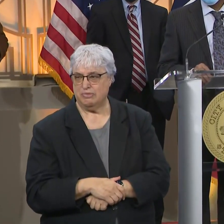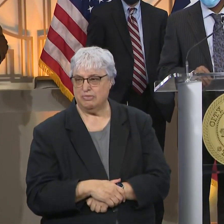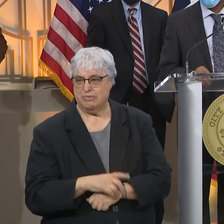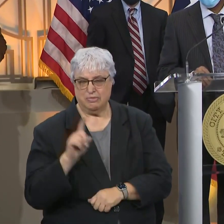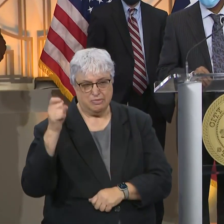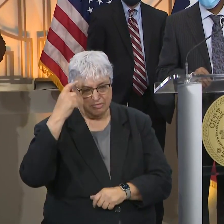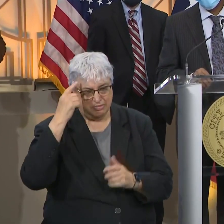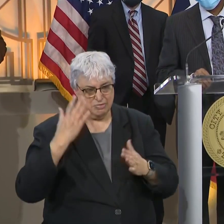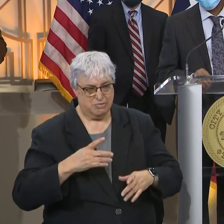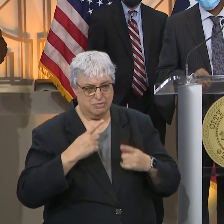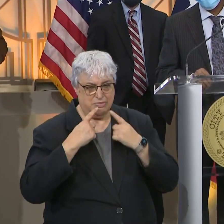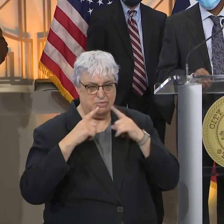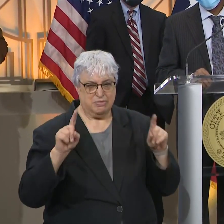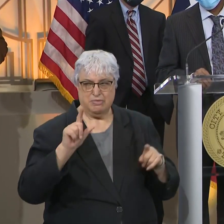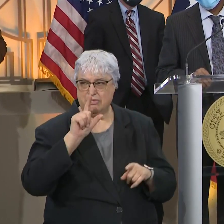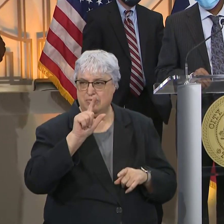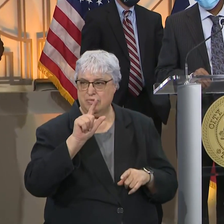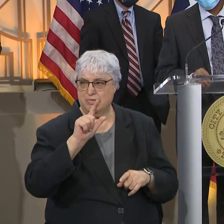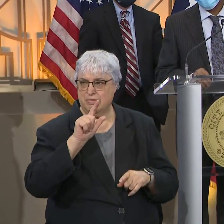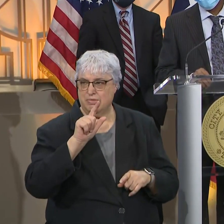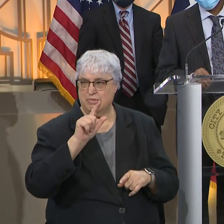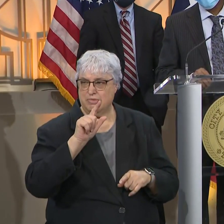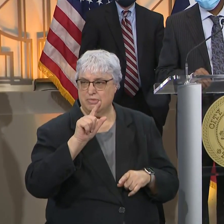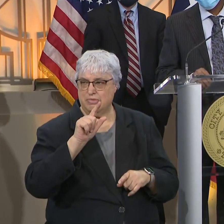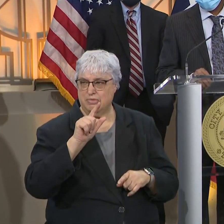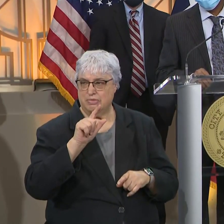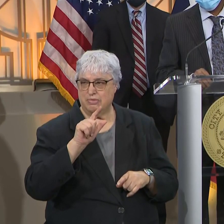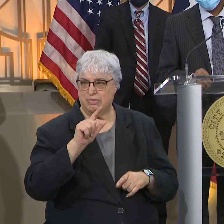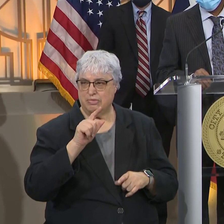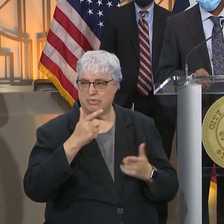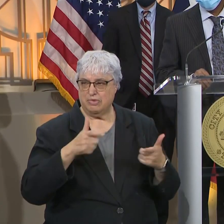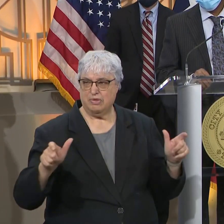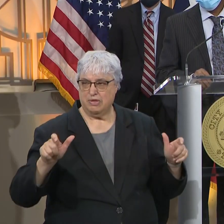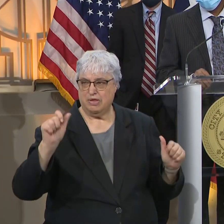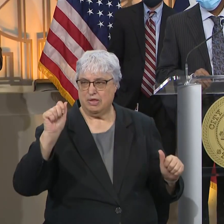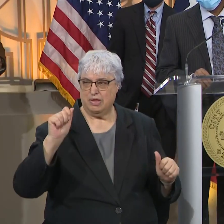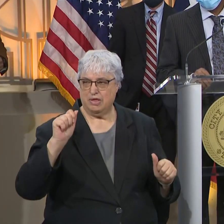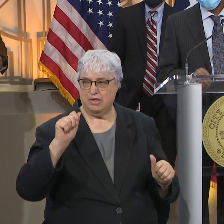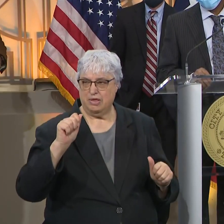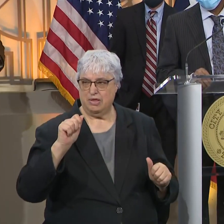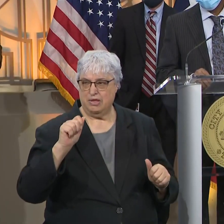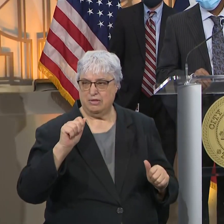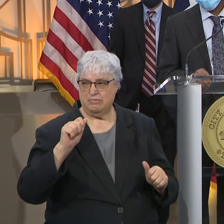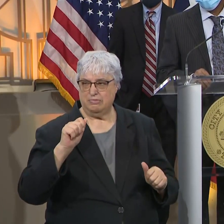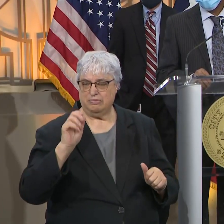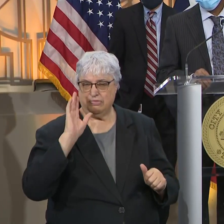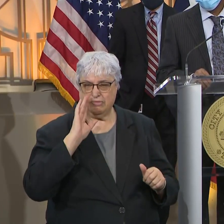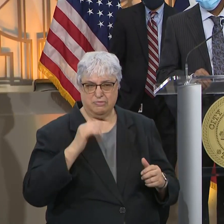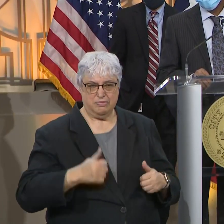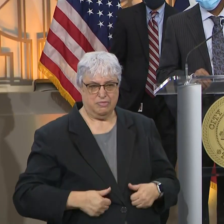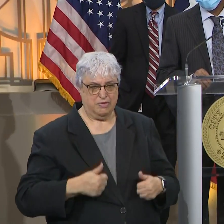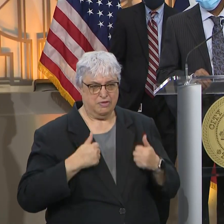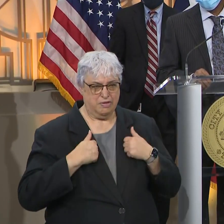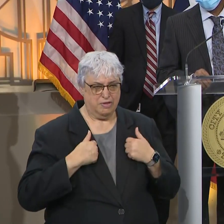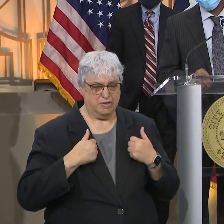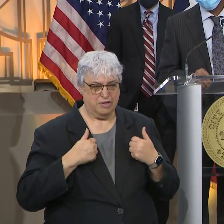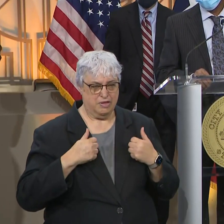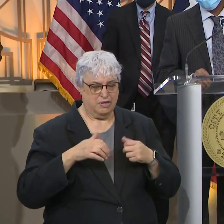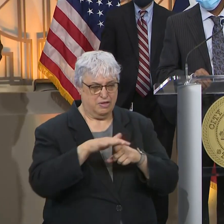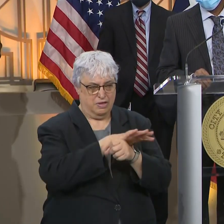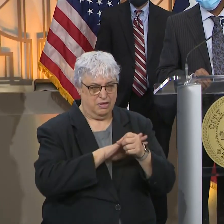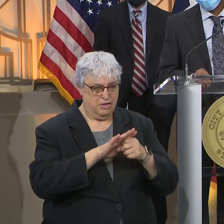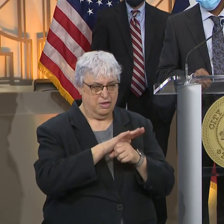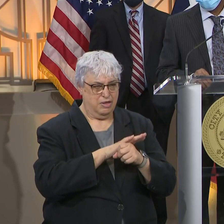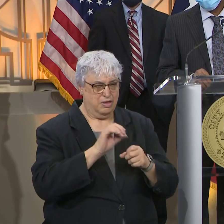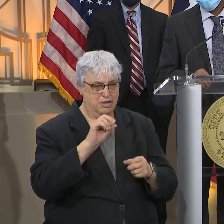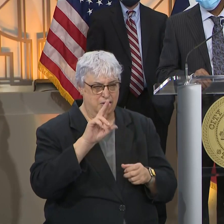governor announced 28 vaccine hubs statewide, three of the largest here in the Houston area. Will residents of surrounding counties